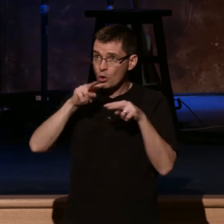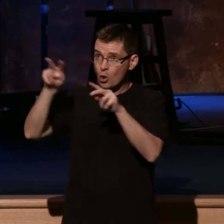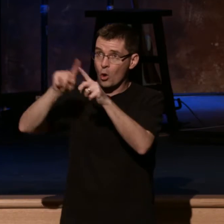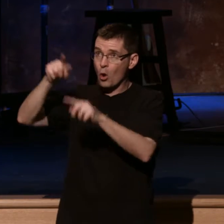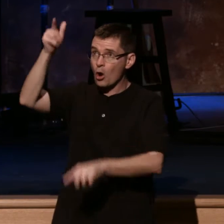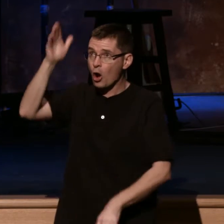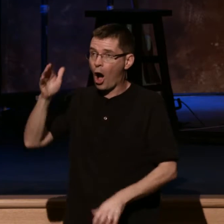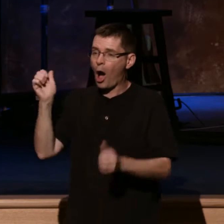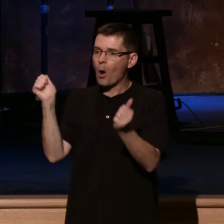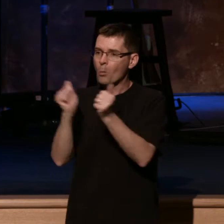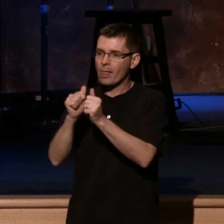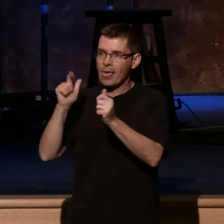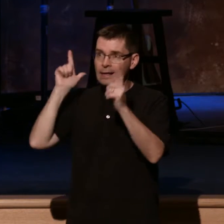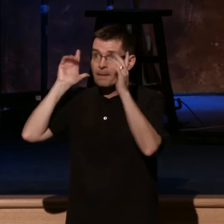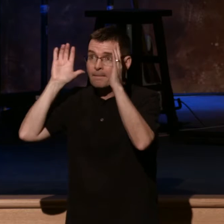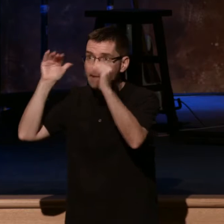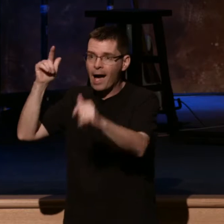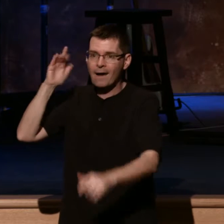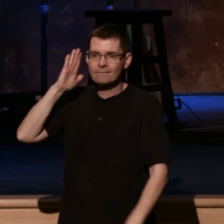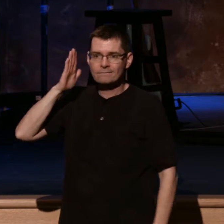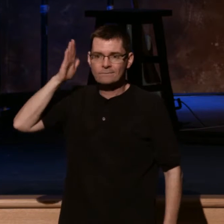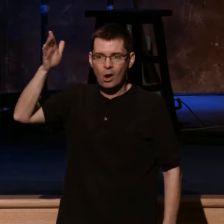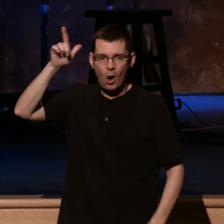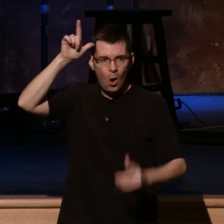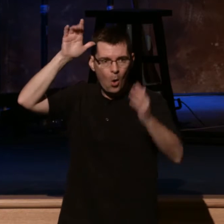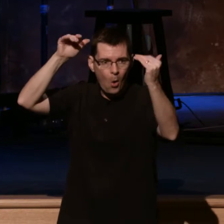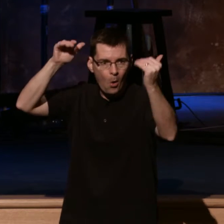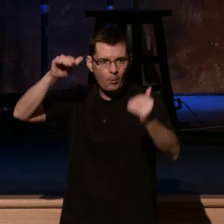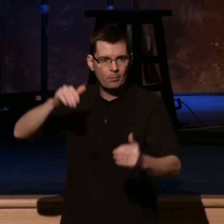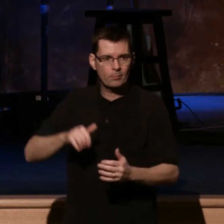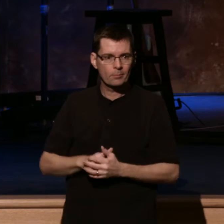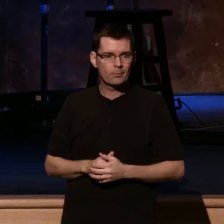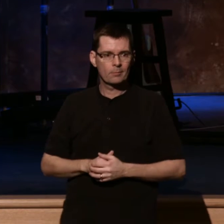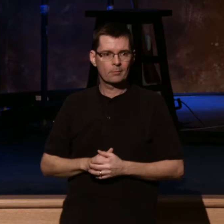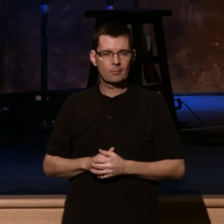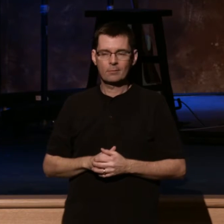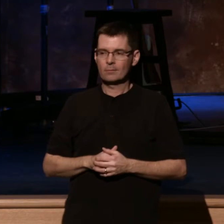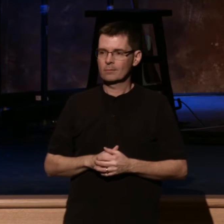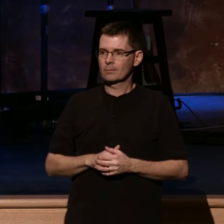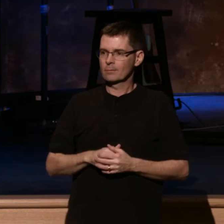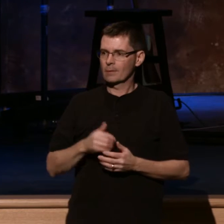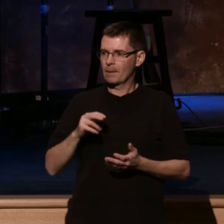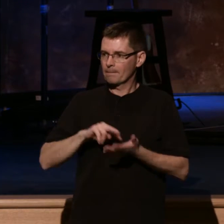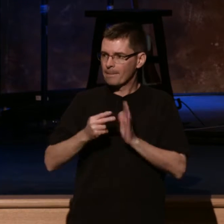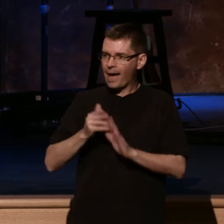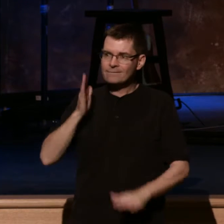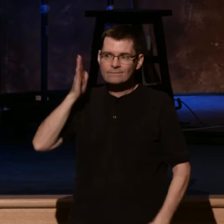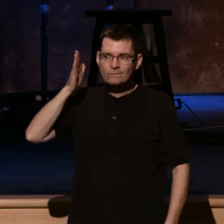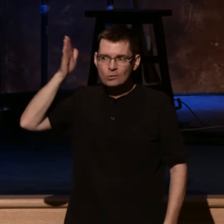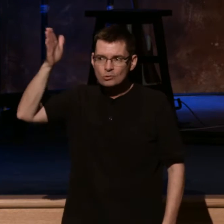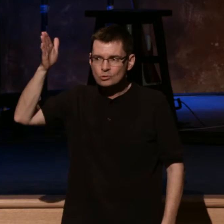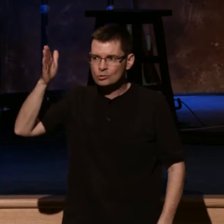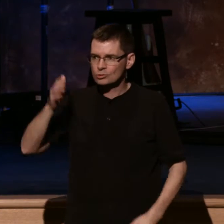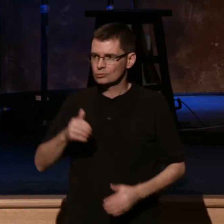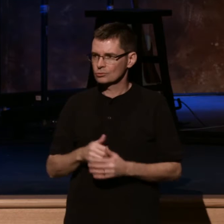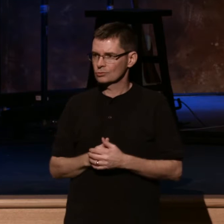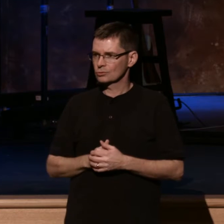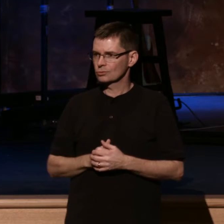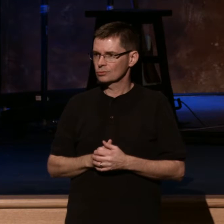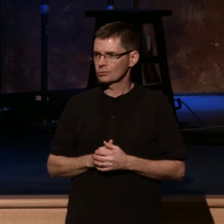our future hope. Because now the psalmist goes future tense. He begins to look at what could happen. And I